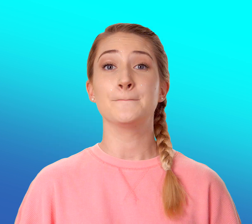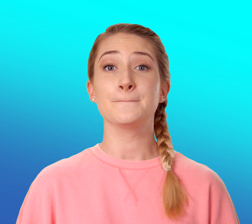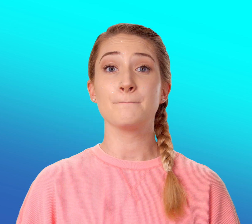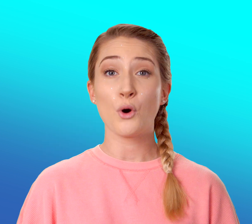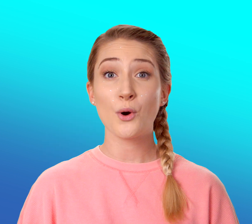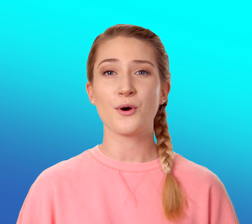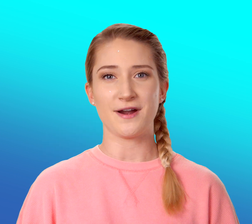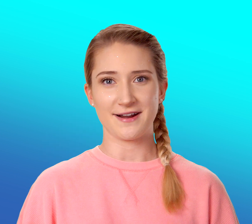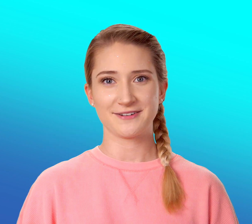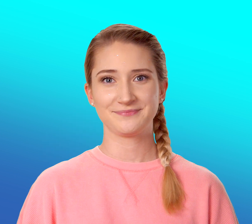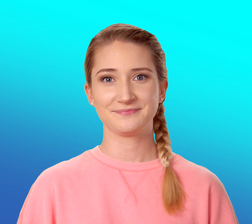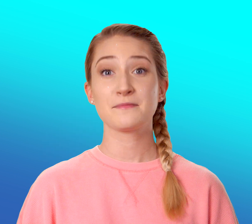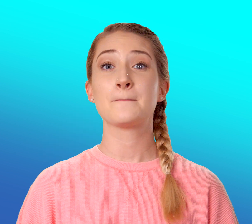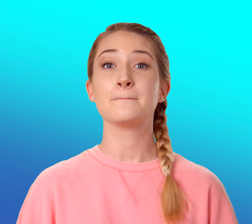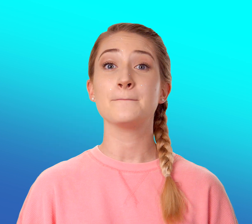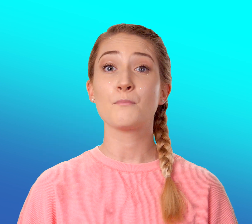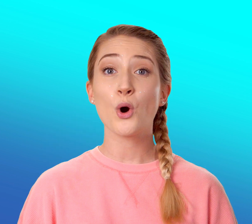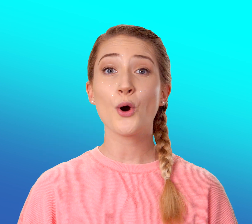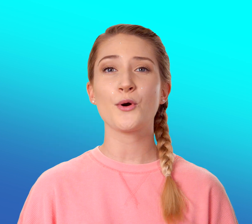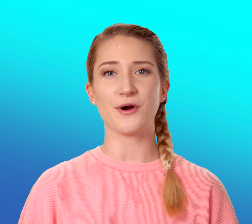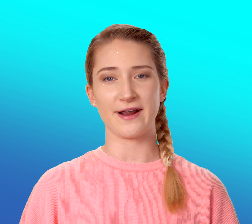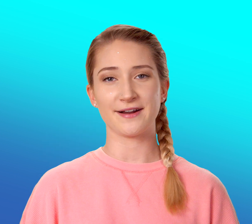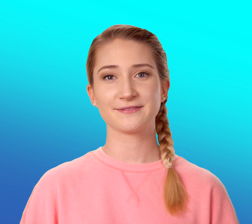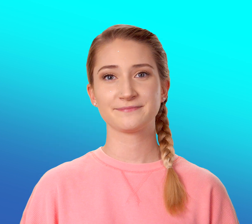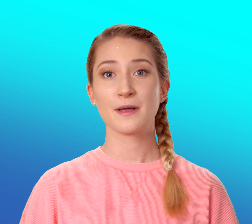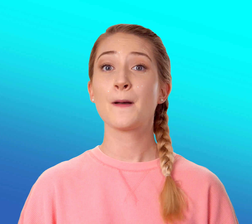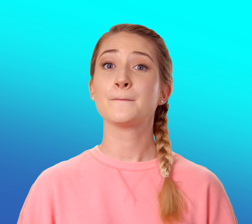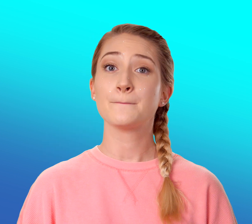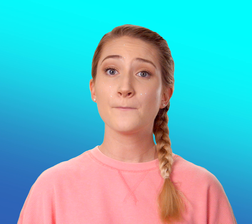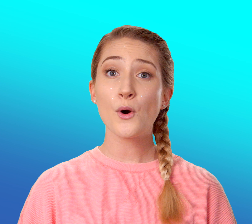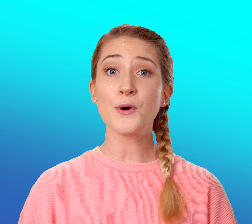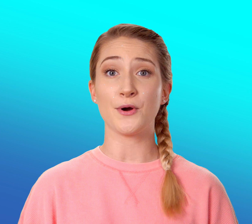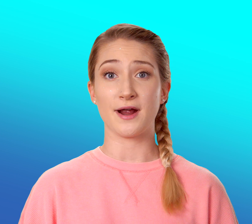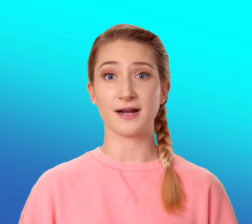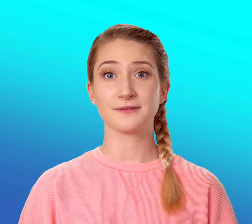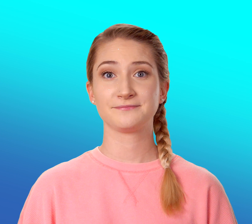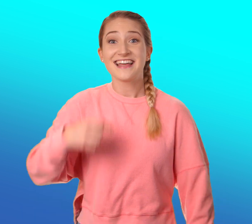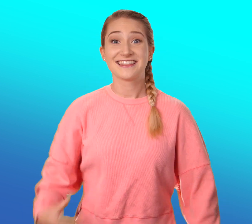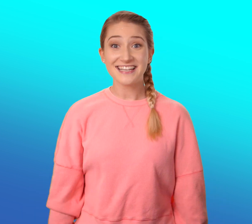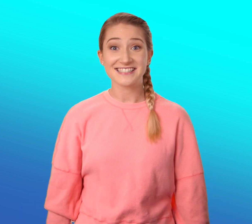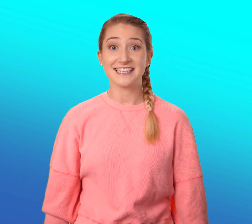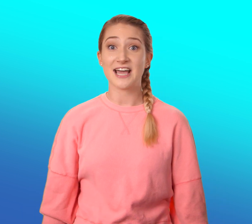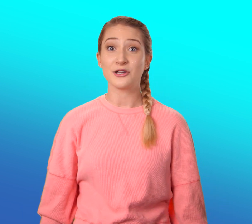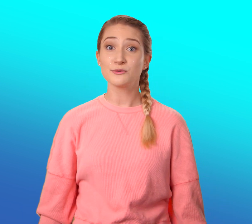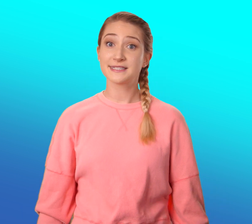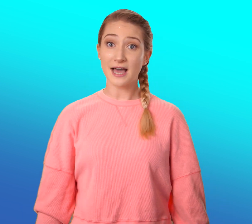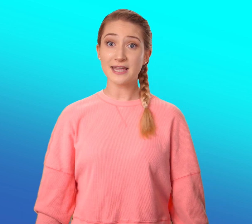More. More. More. This is how you sign